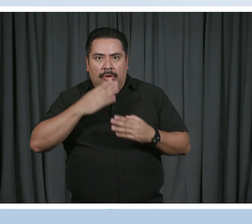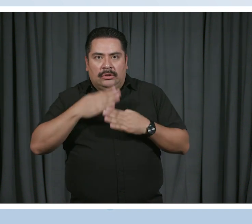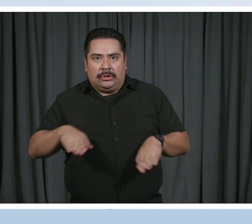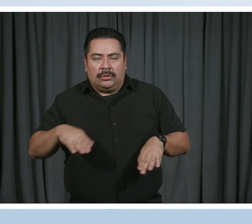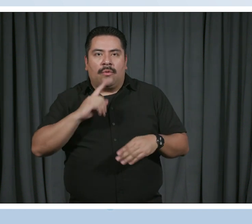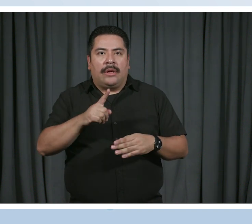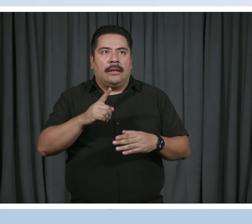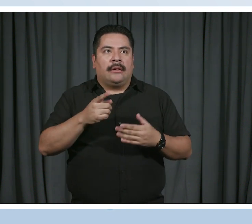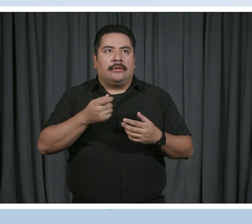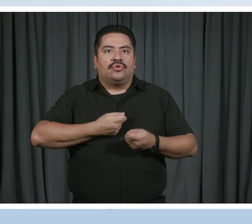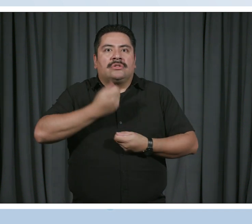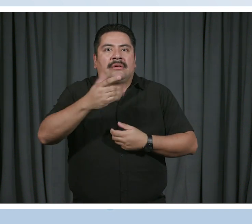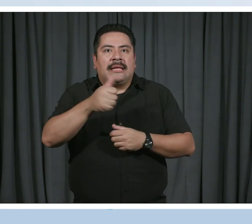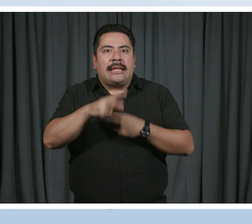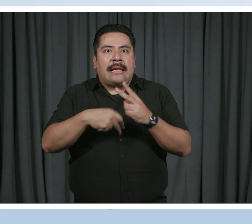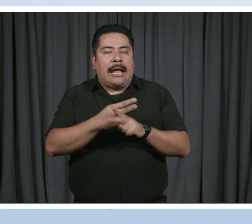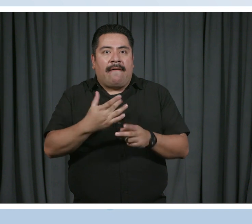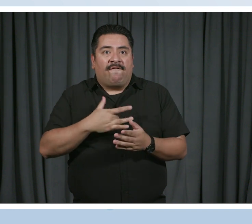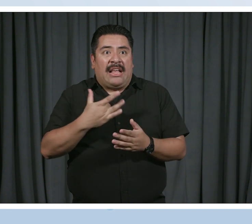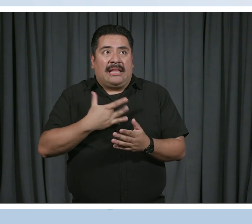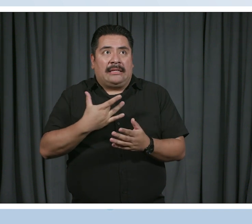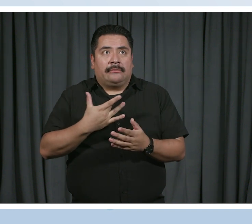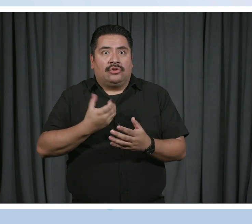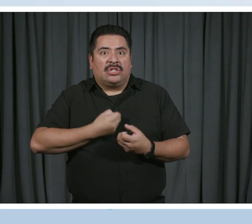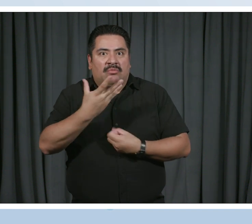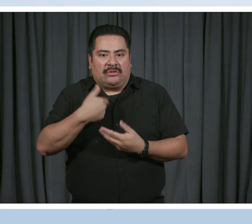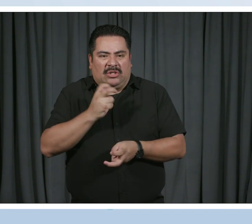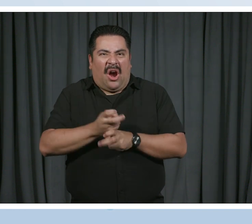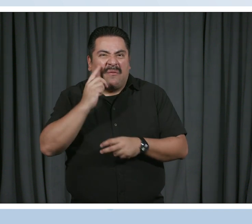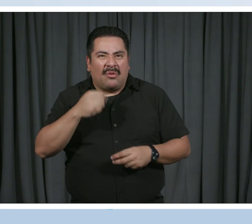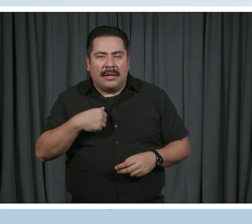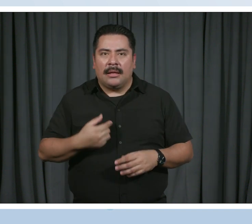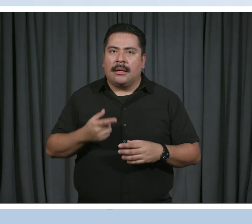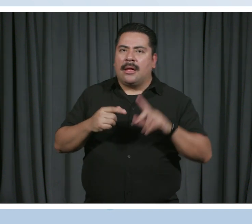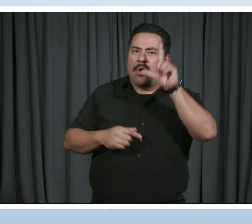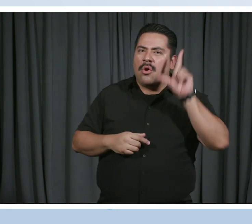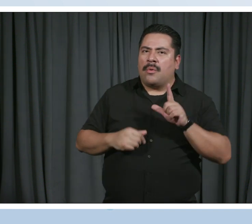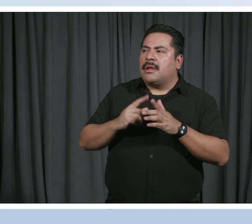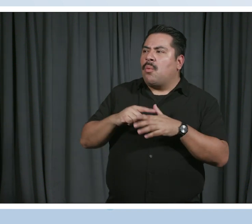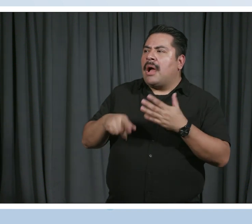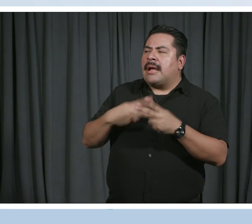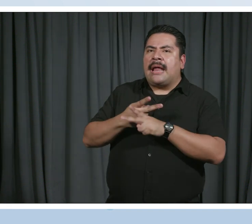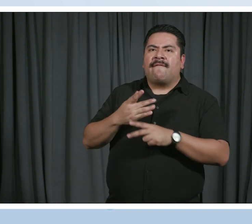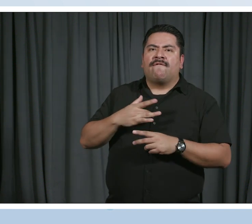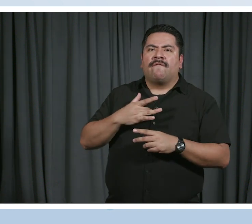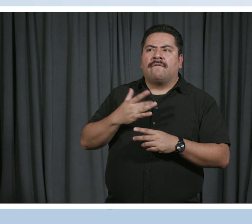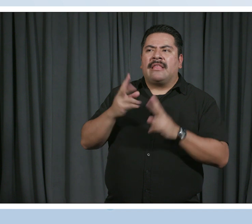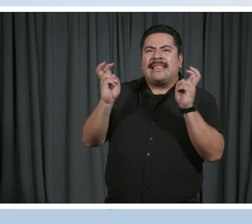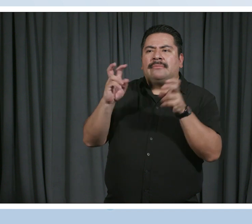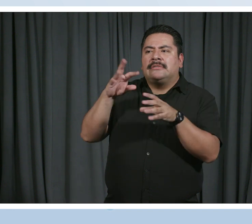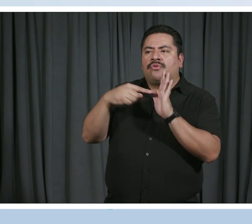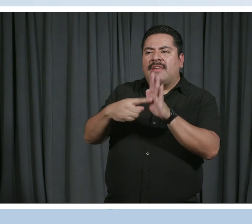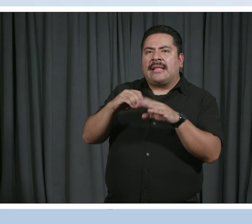express any kind of feeling I was experiencing. Like what themes are reflected in your poetry? Yeah,